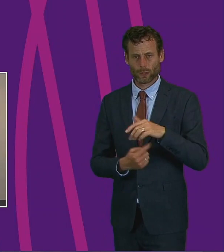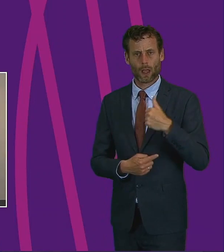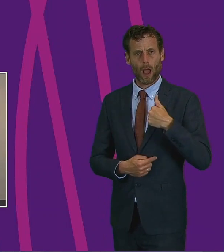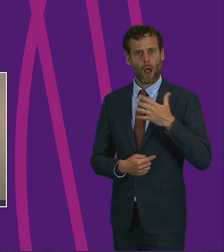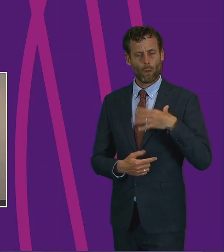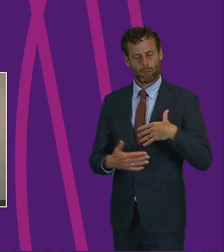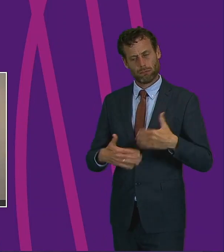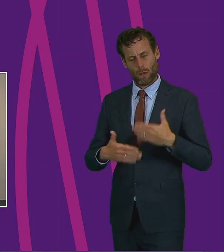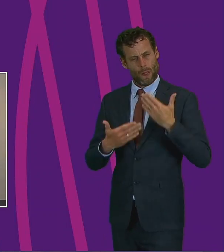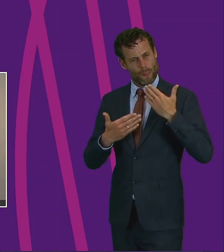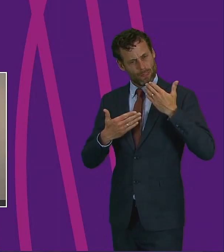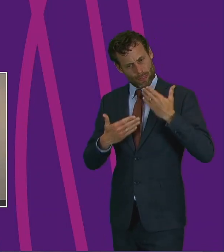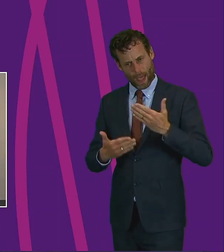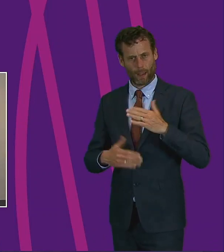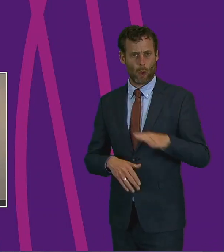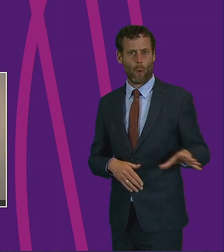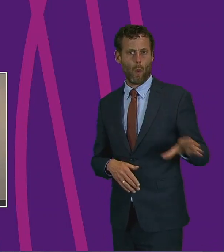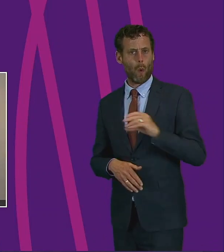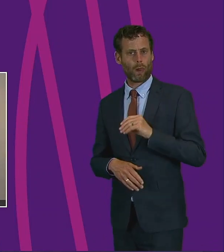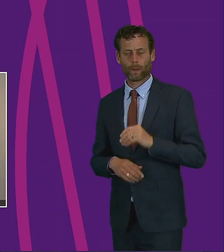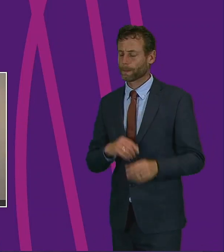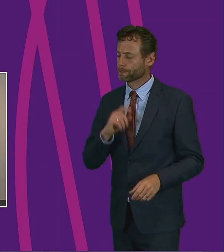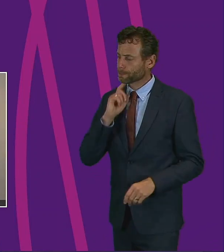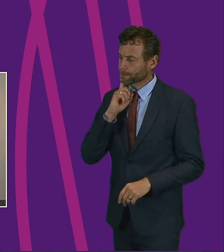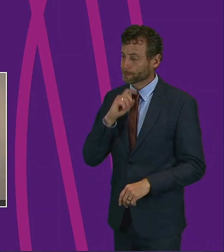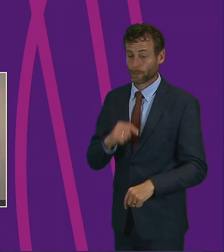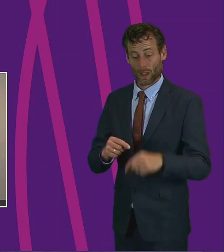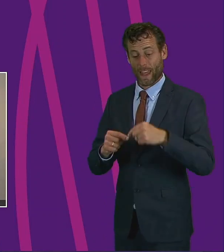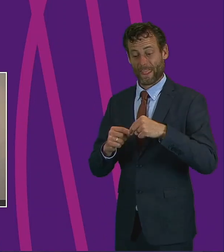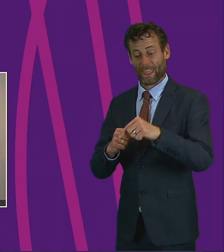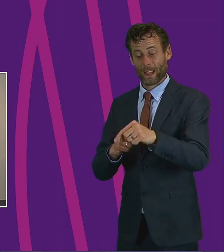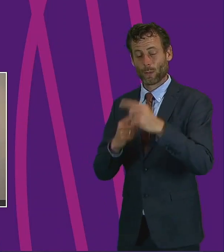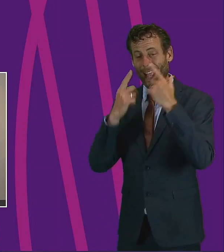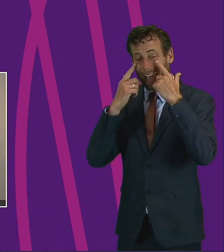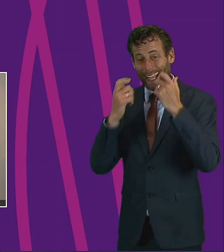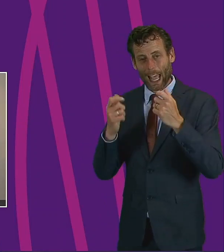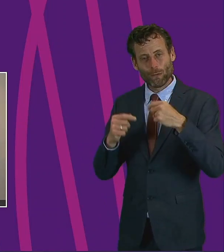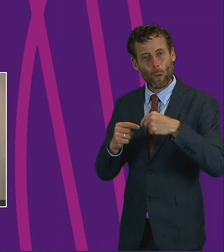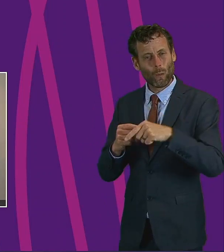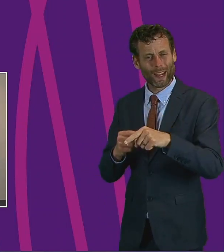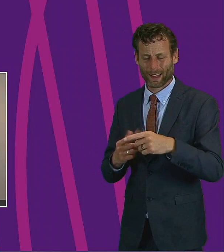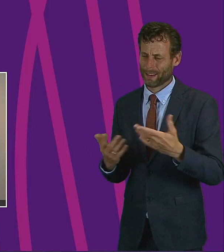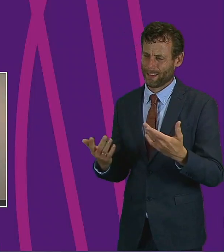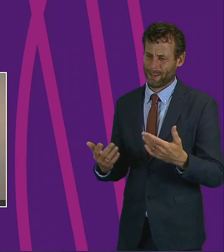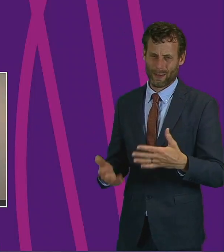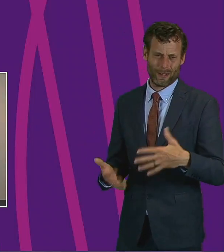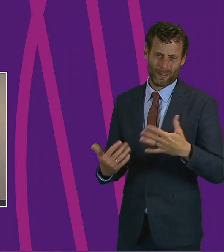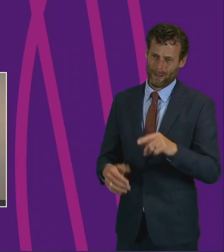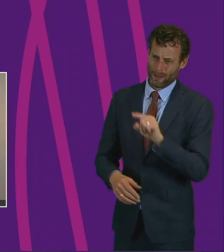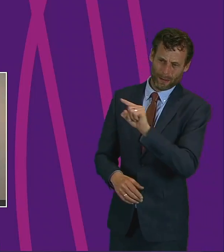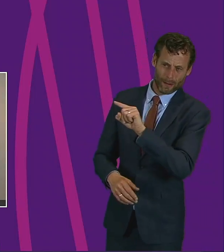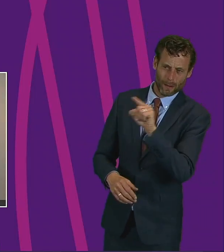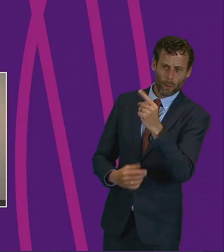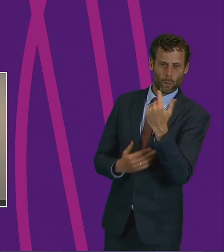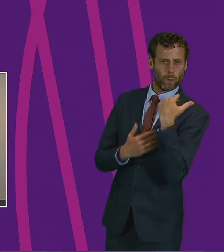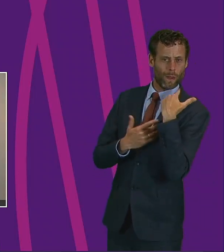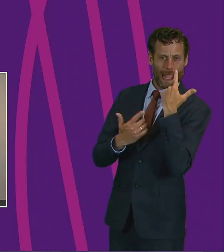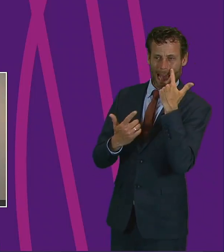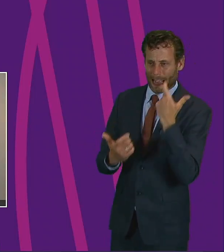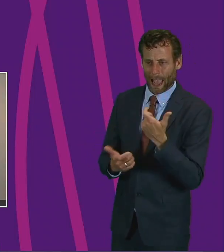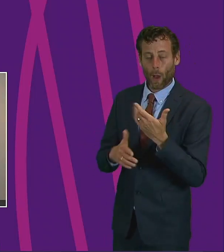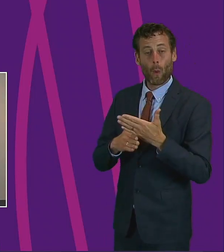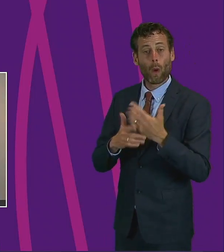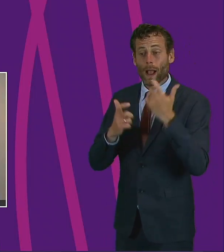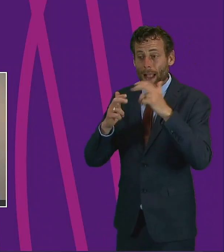thanks to each and every one of them. This is Carers Week. We've already heard of the amazing job carers do, whether that be in our care homes,